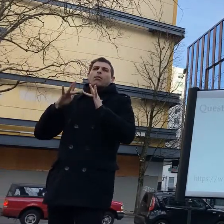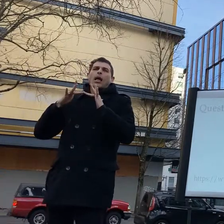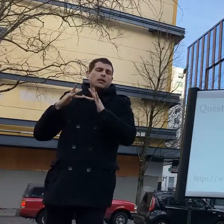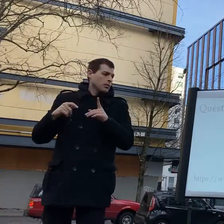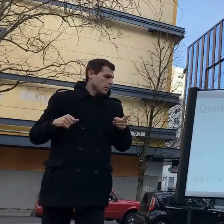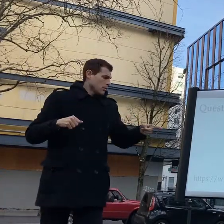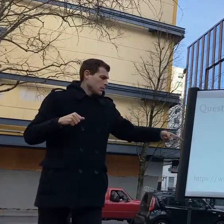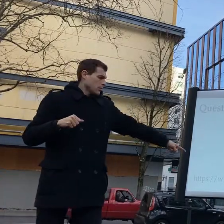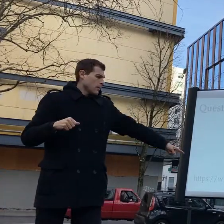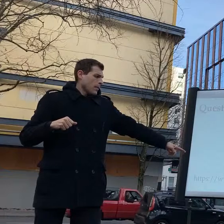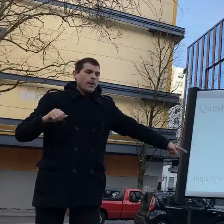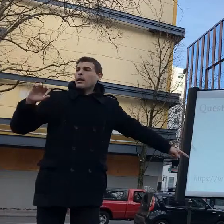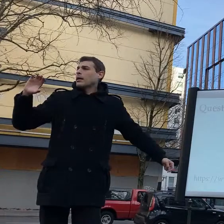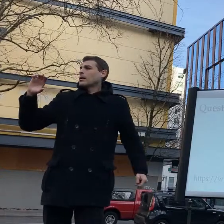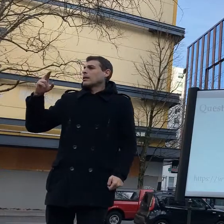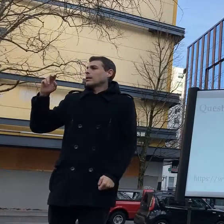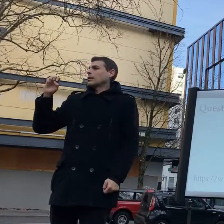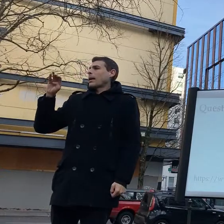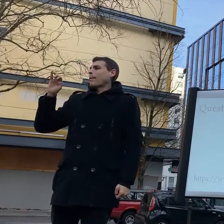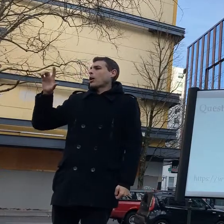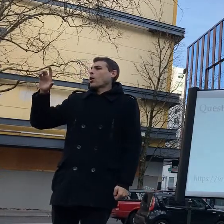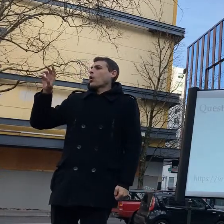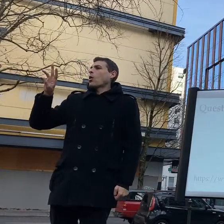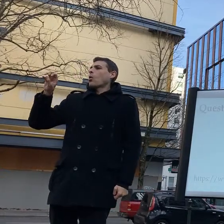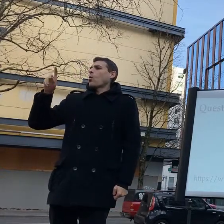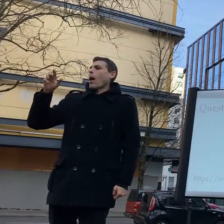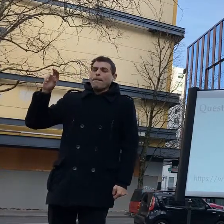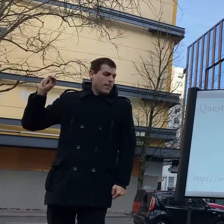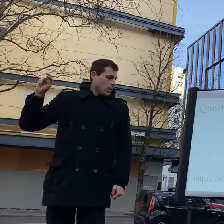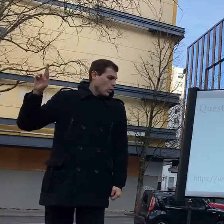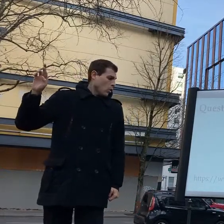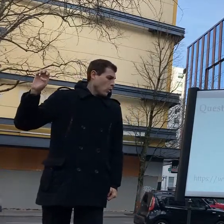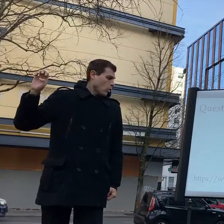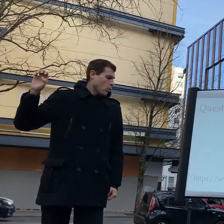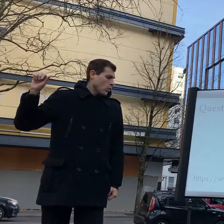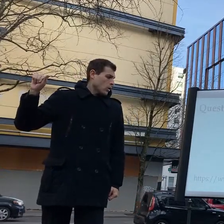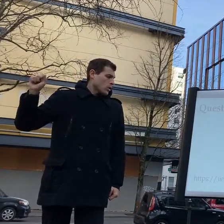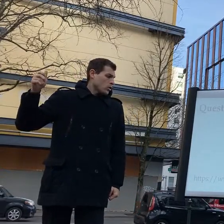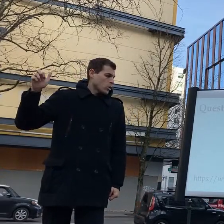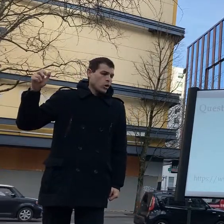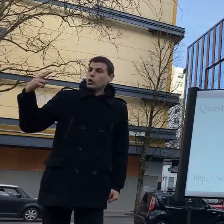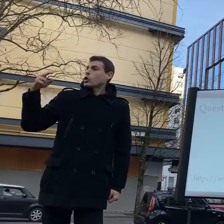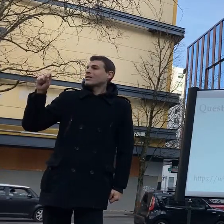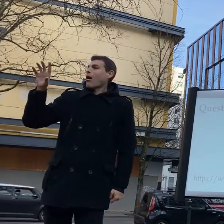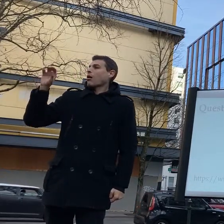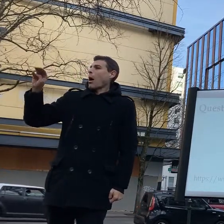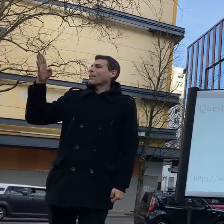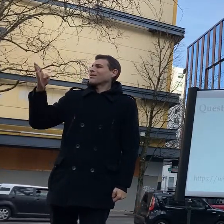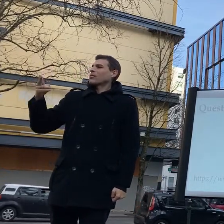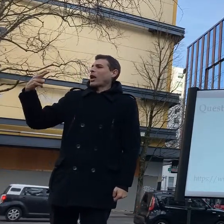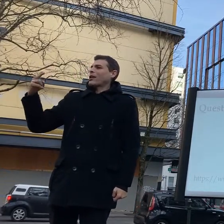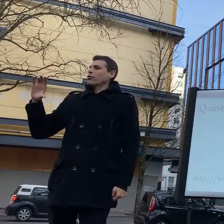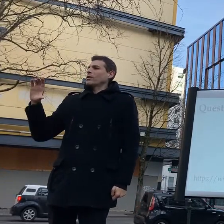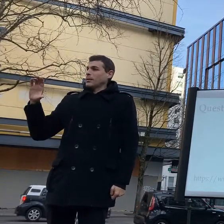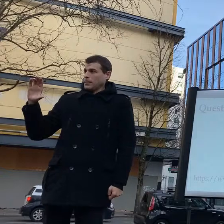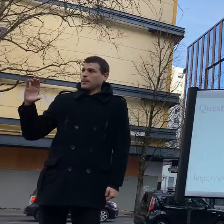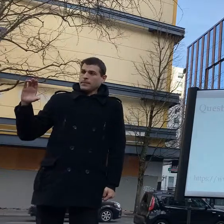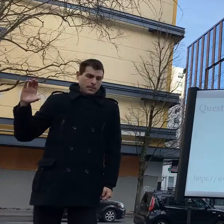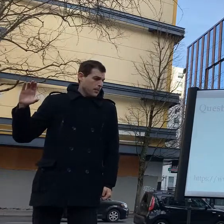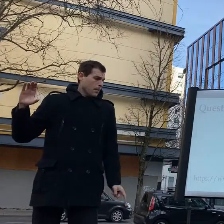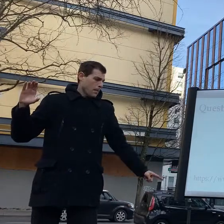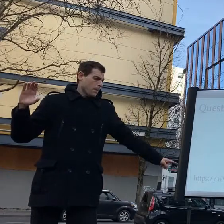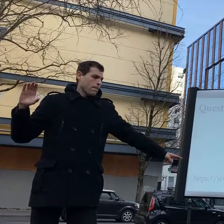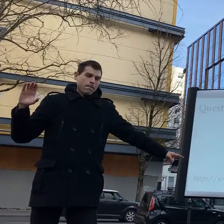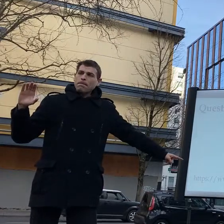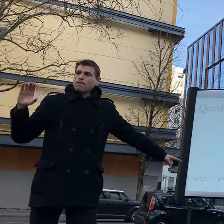so everybody can hear augustina asked um what do i what do i think uh the long-term environmental impact will be